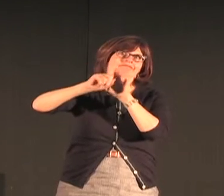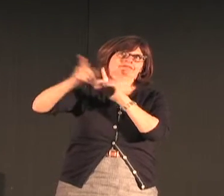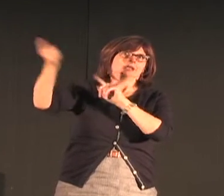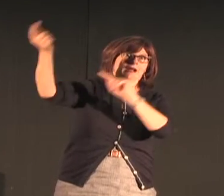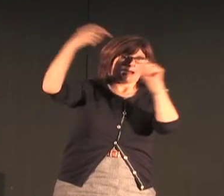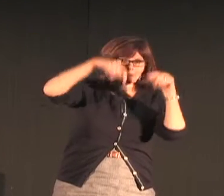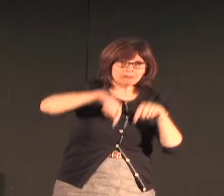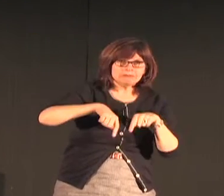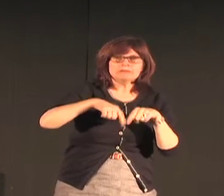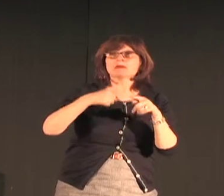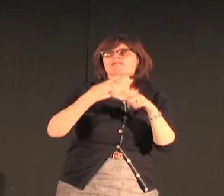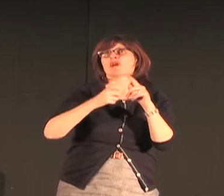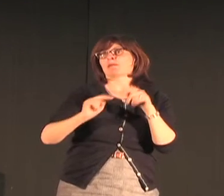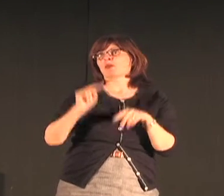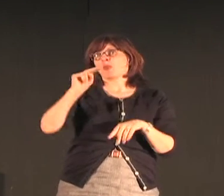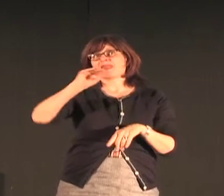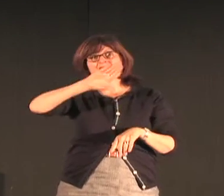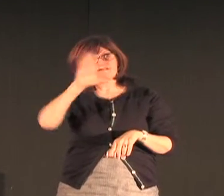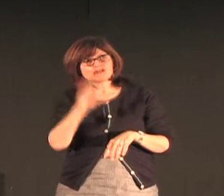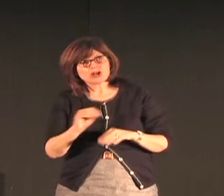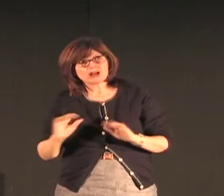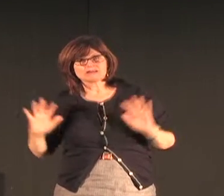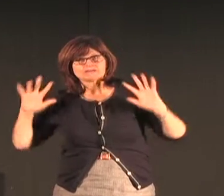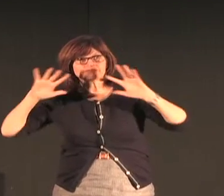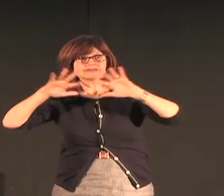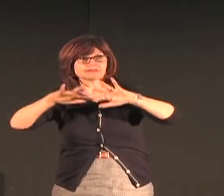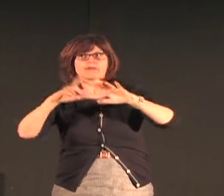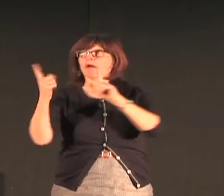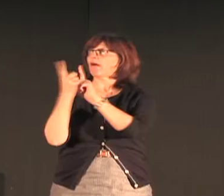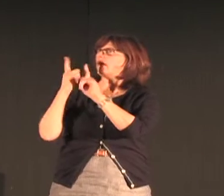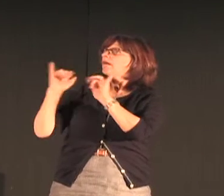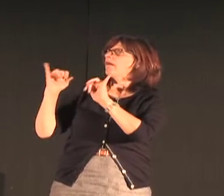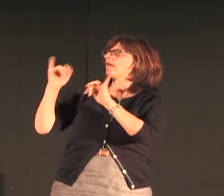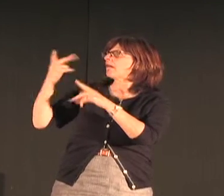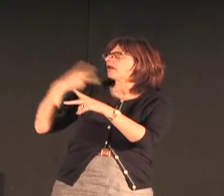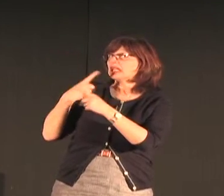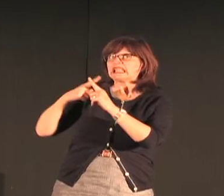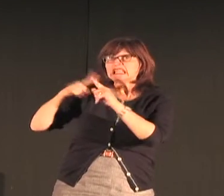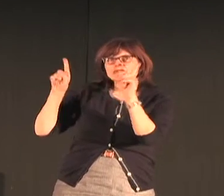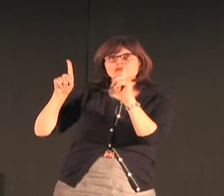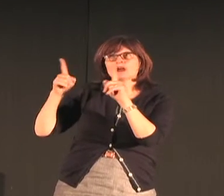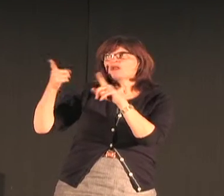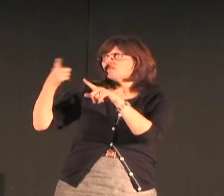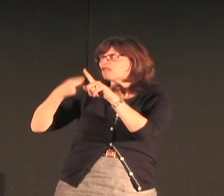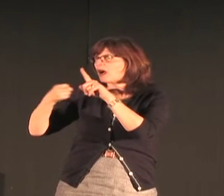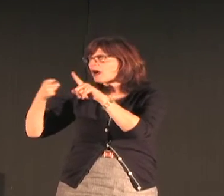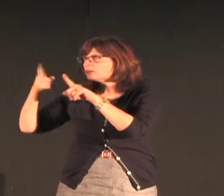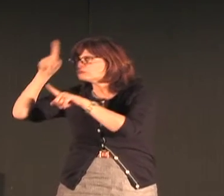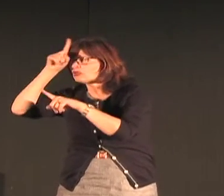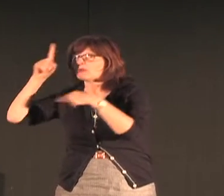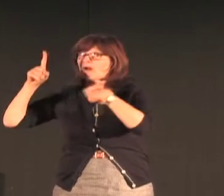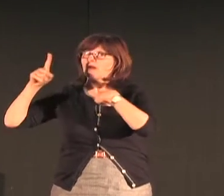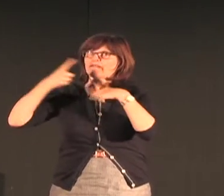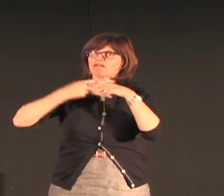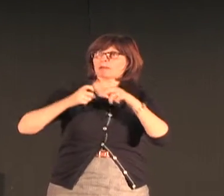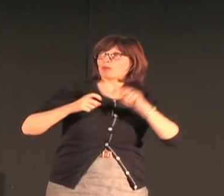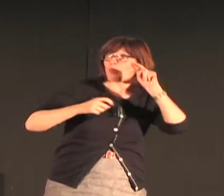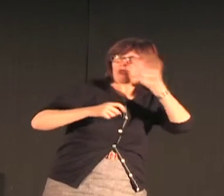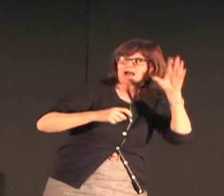Germany during the persecution or people who came into Israel from North Africa. So those different users of different sign languages